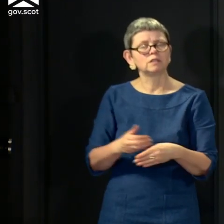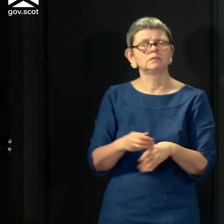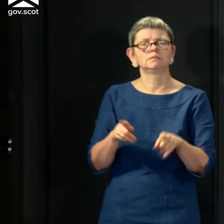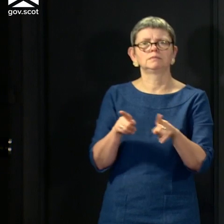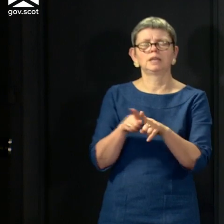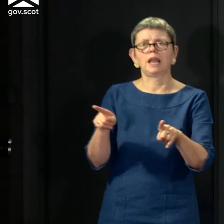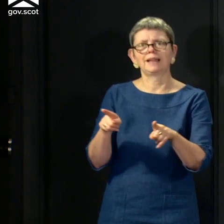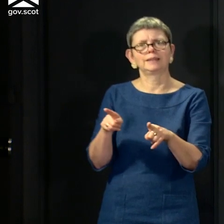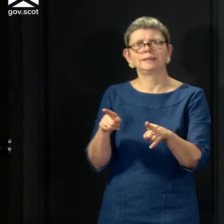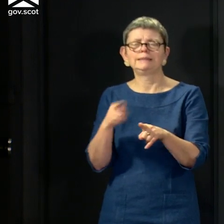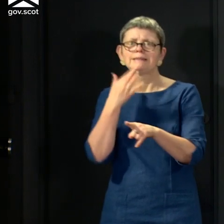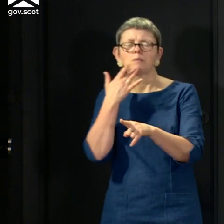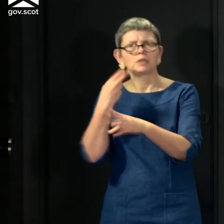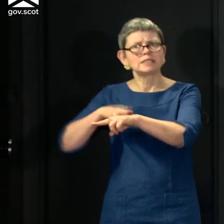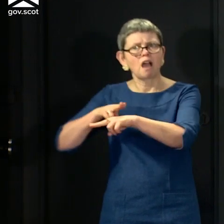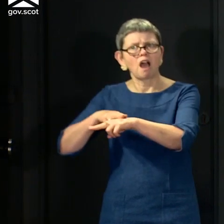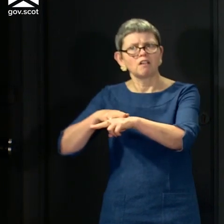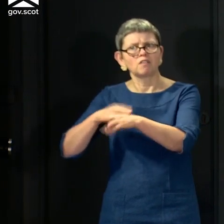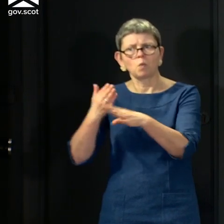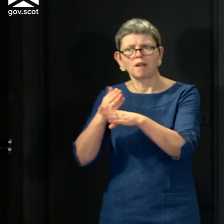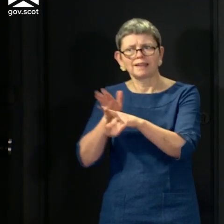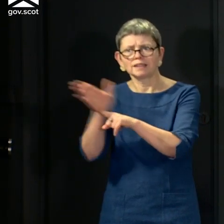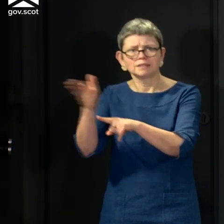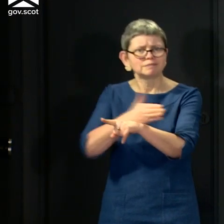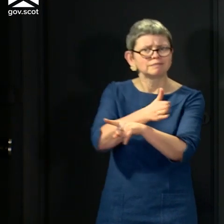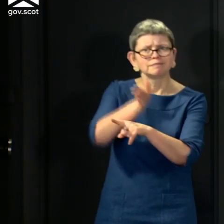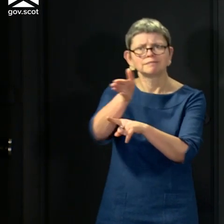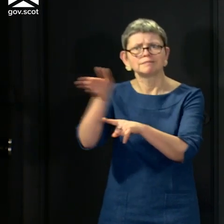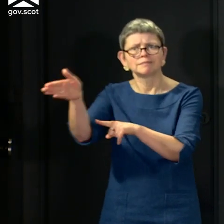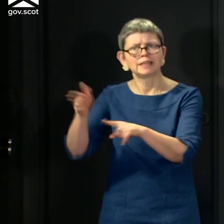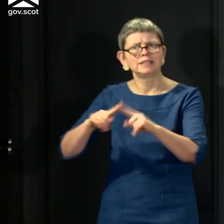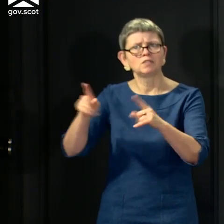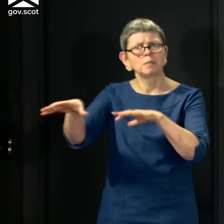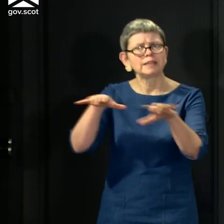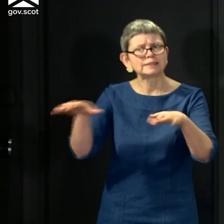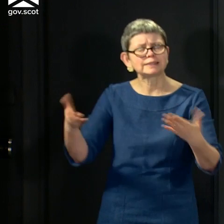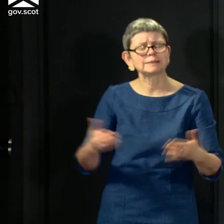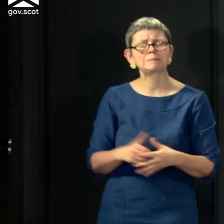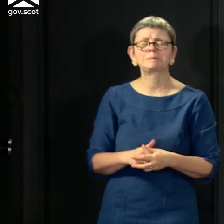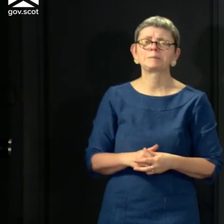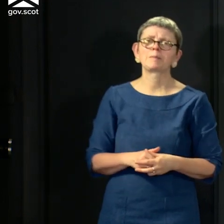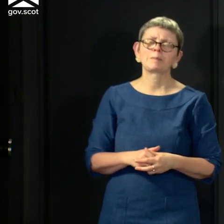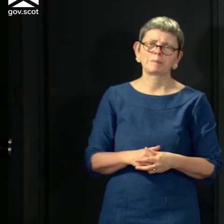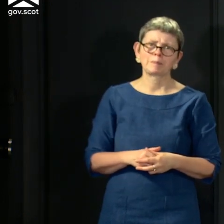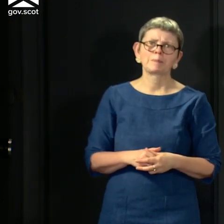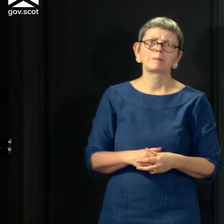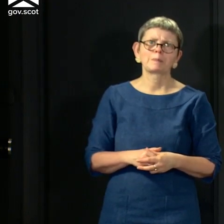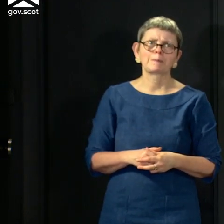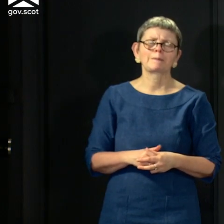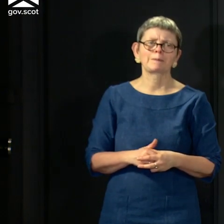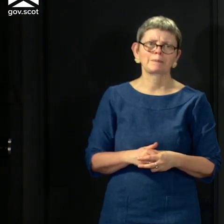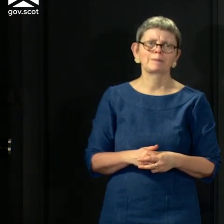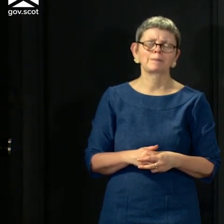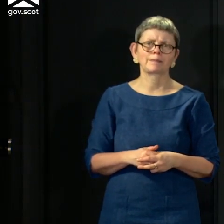and then perhaps Gregor on the more general point. But what we're trying to do, it goes back to a point I made earlier about breaking any